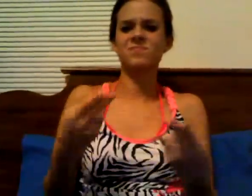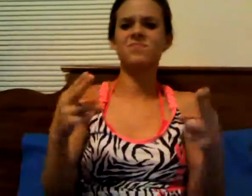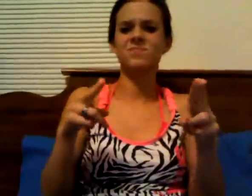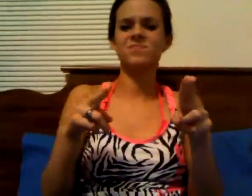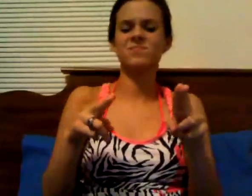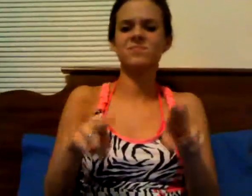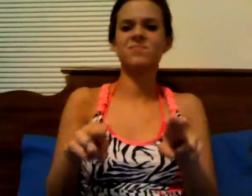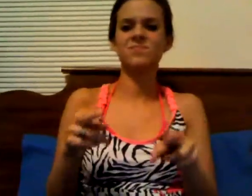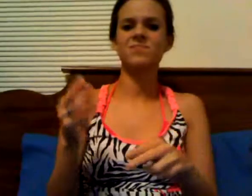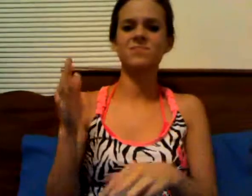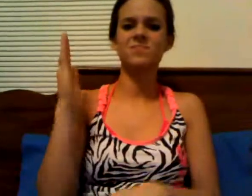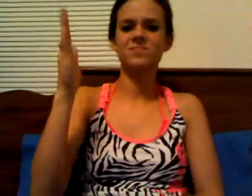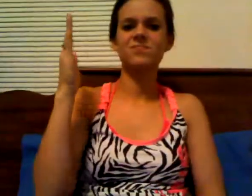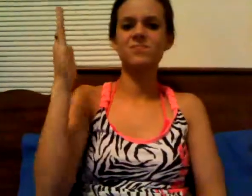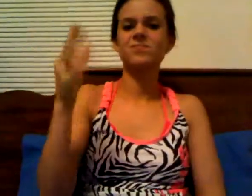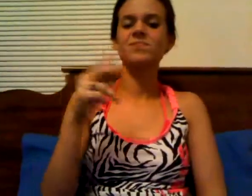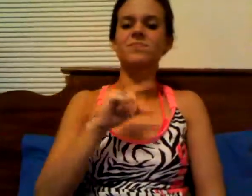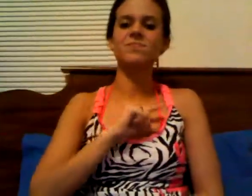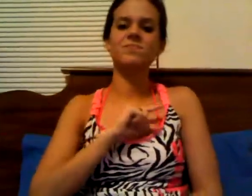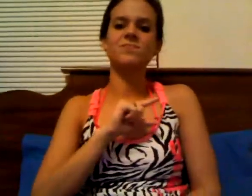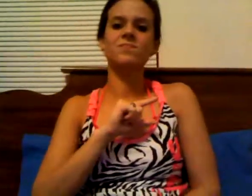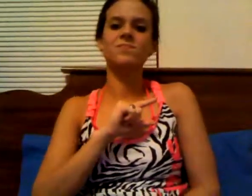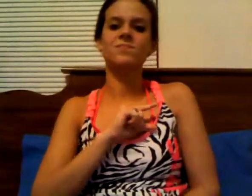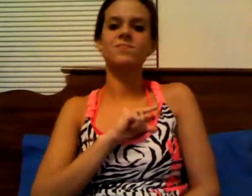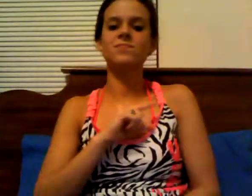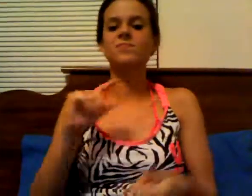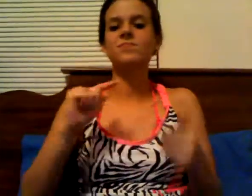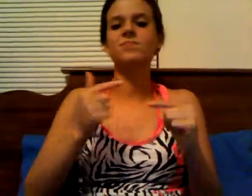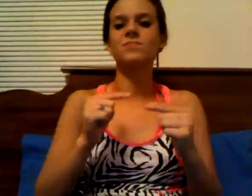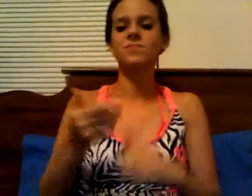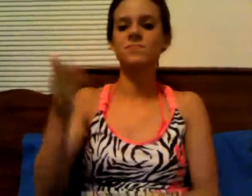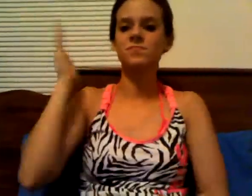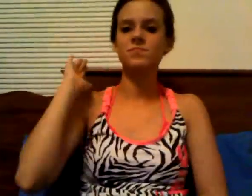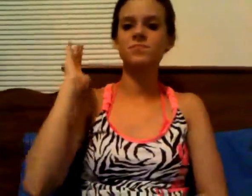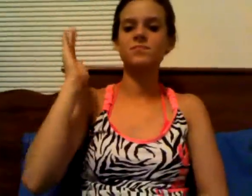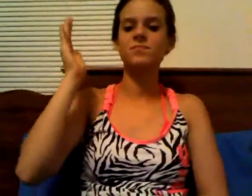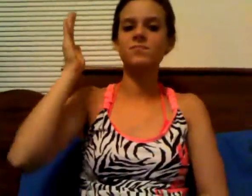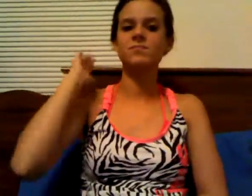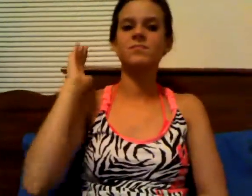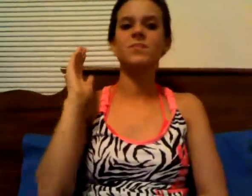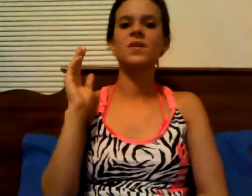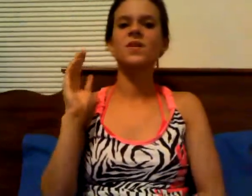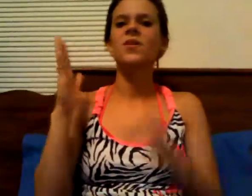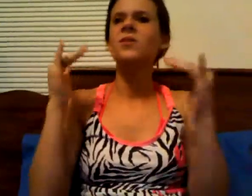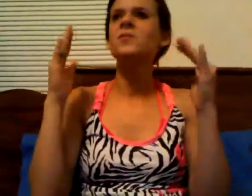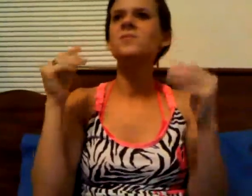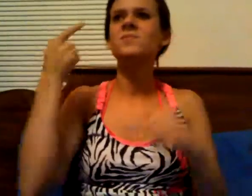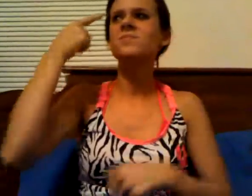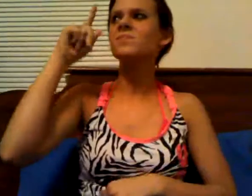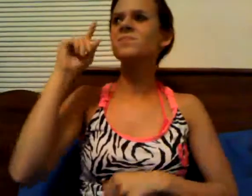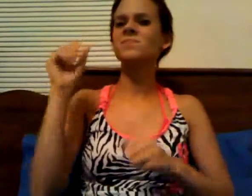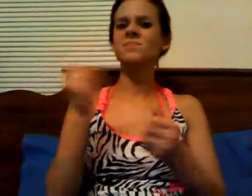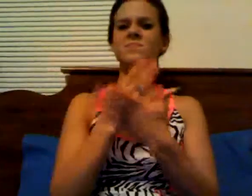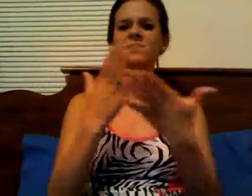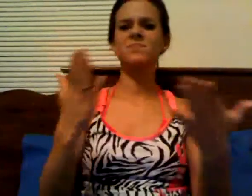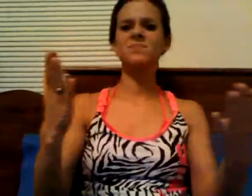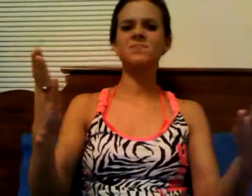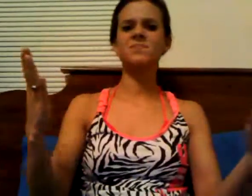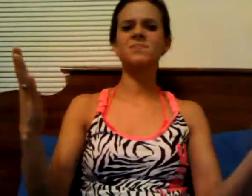tomorrow The guilt and pain of yesterday Is there hope for every man?